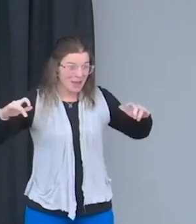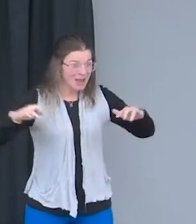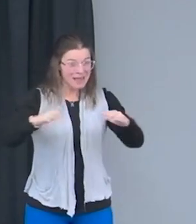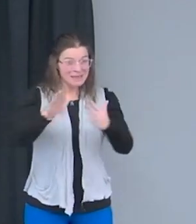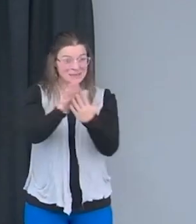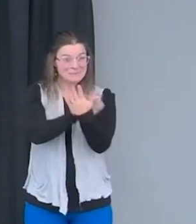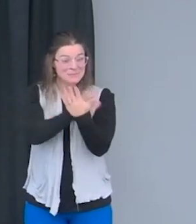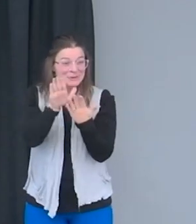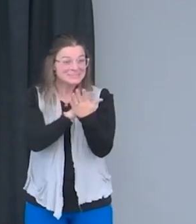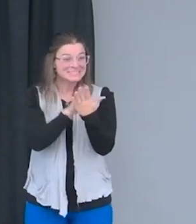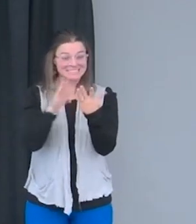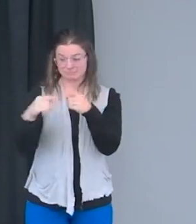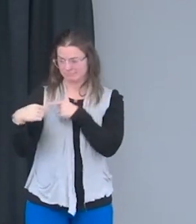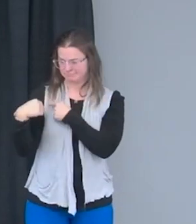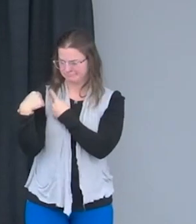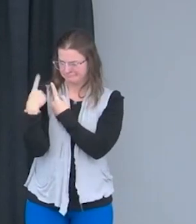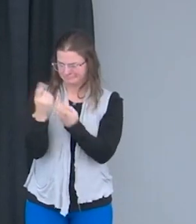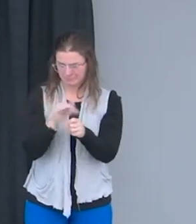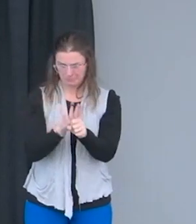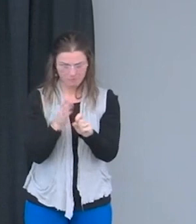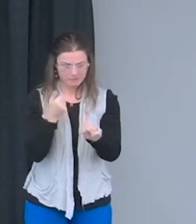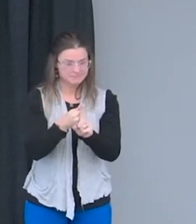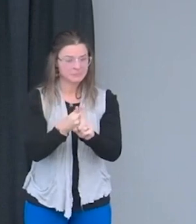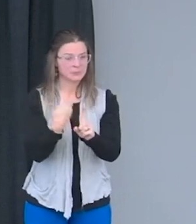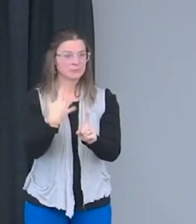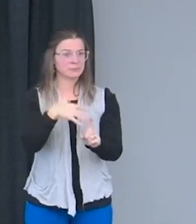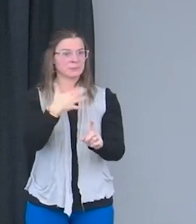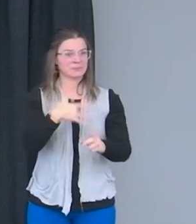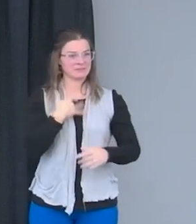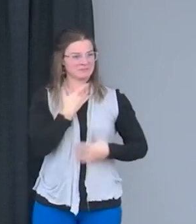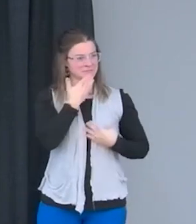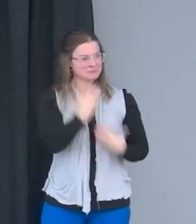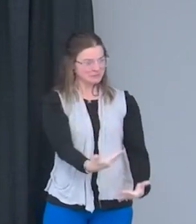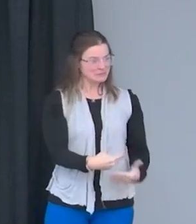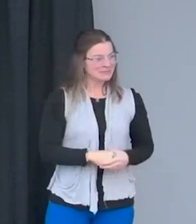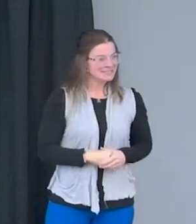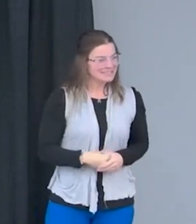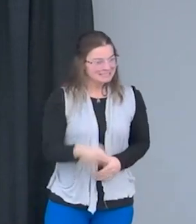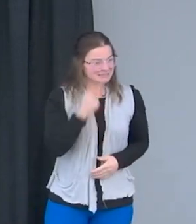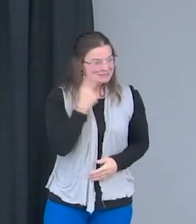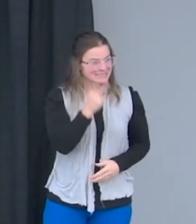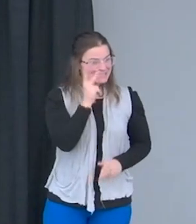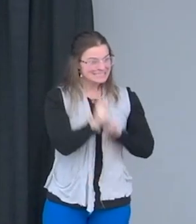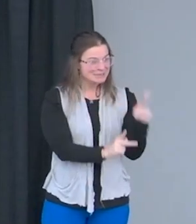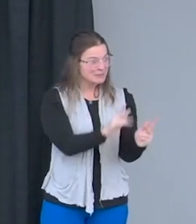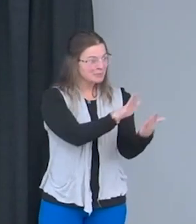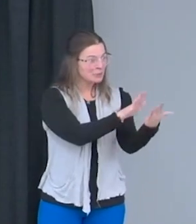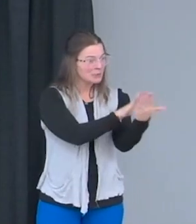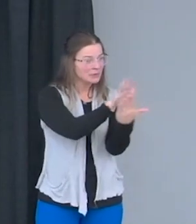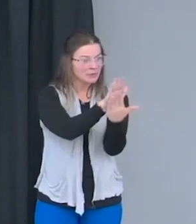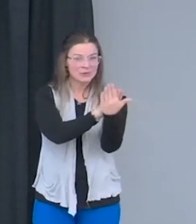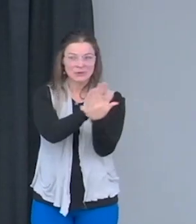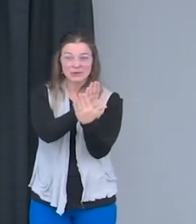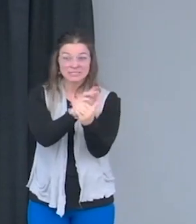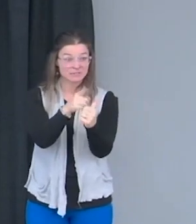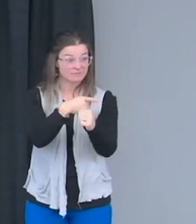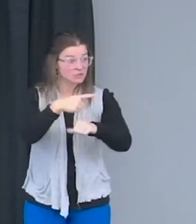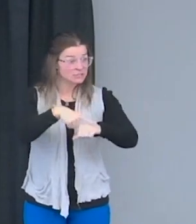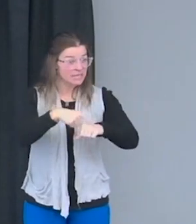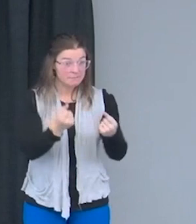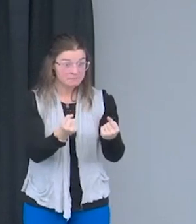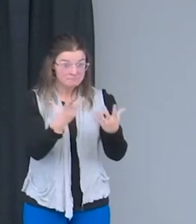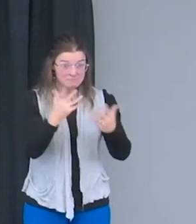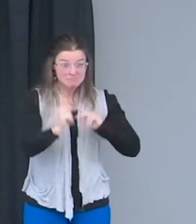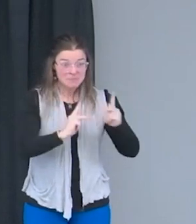person since the pandemic, and it is so wonderful to see people in this room again. This is actually the first time we've had this many